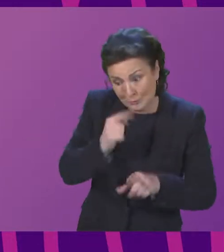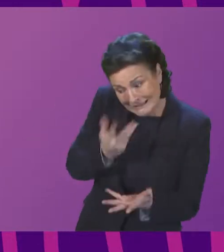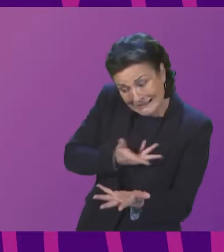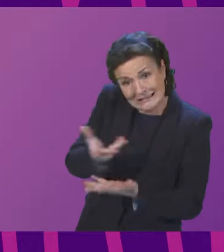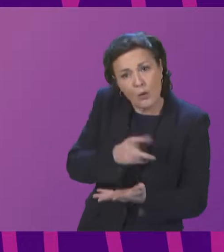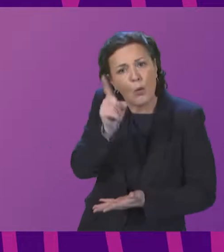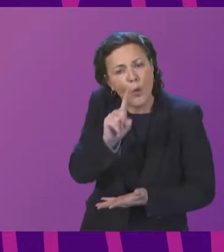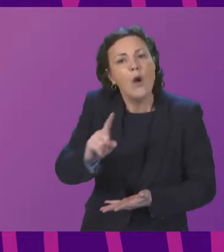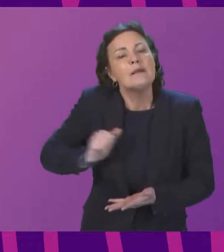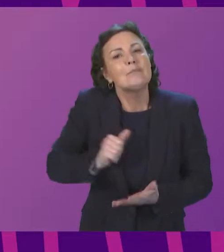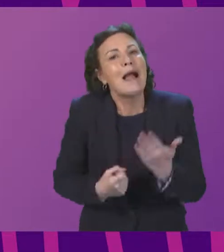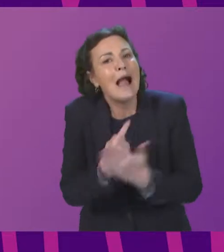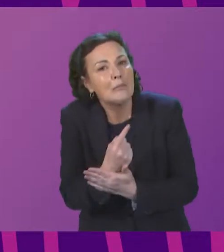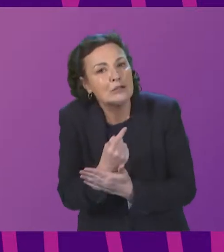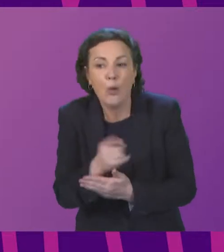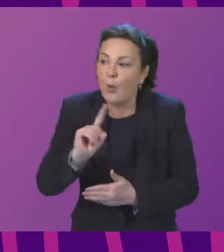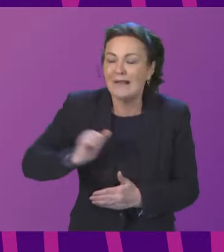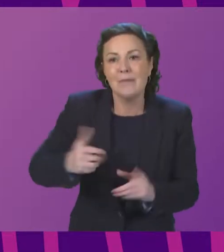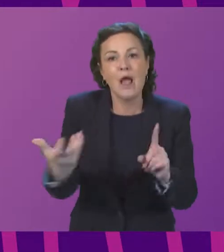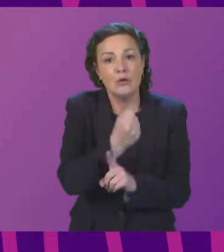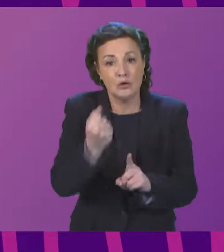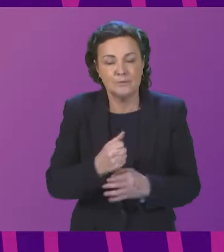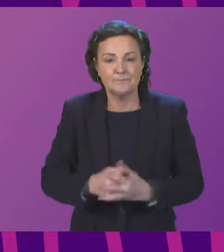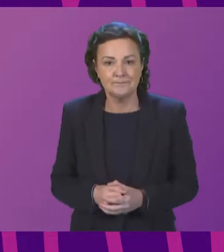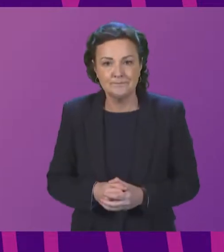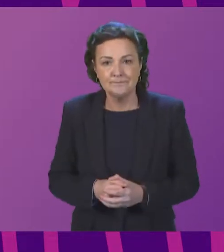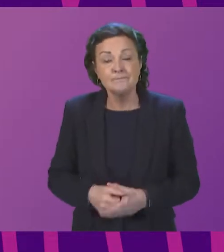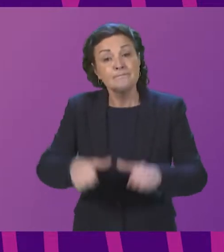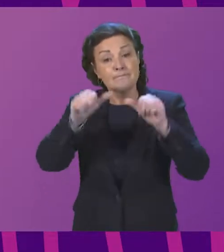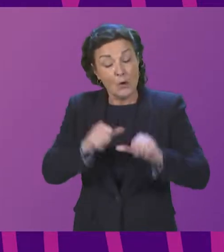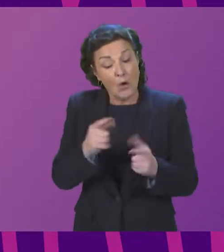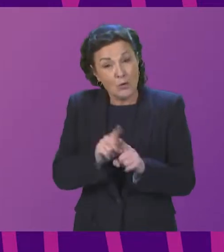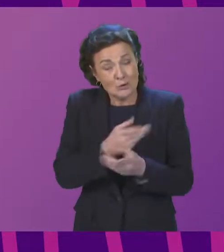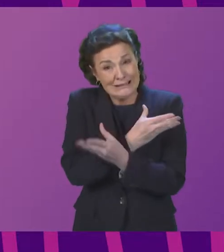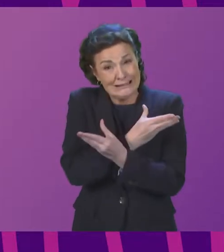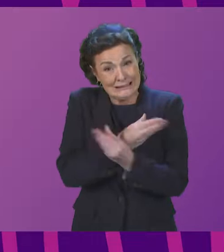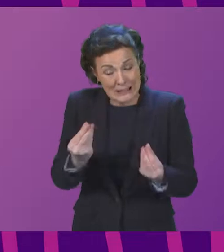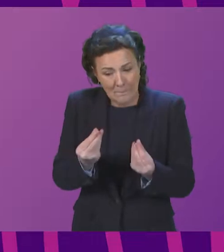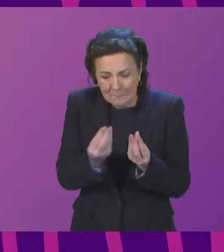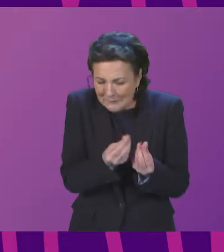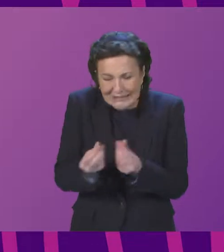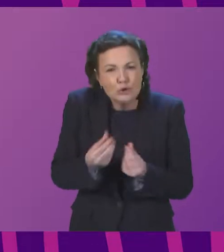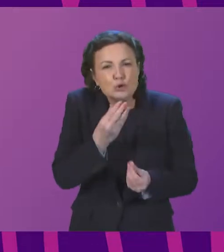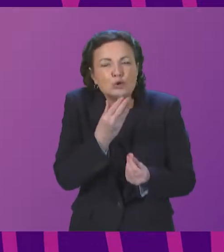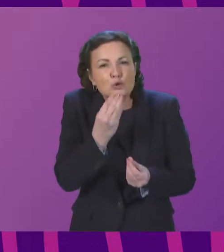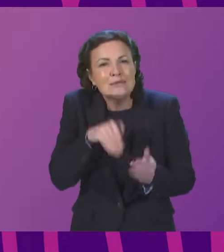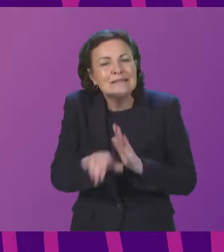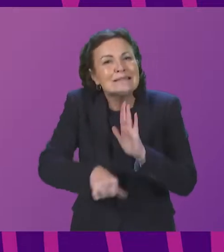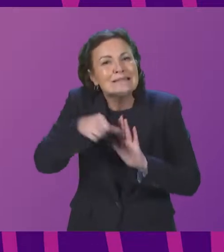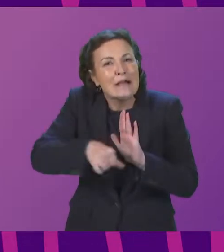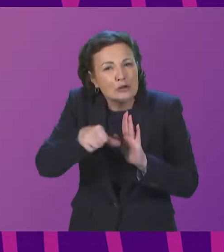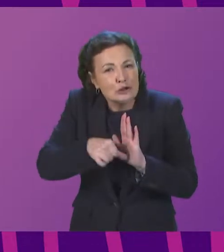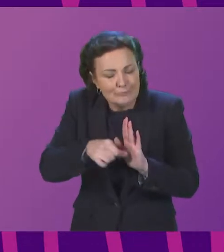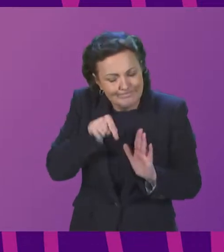Now, with regard to the issues raised with the quality and authenticity of certain materials being used, the Minister states that the Scottish Government